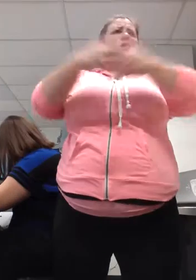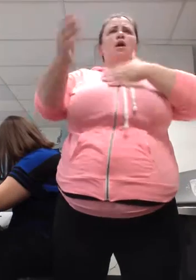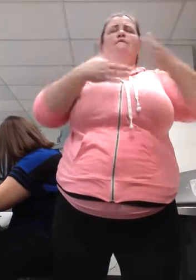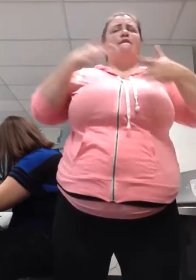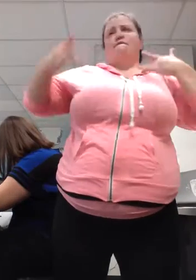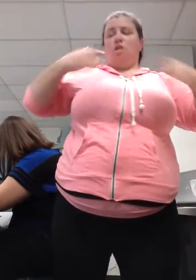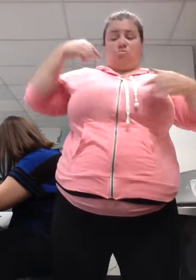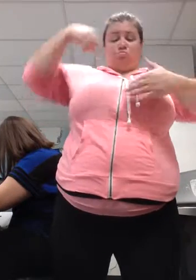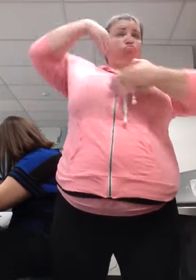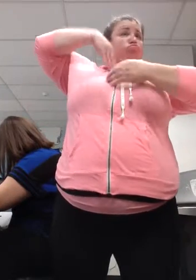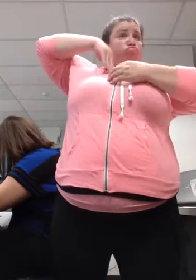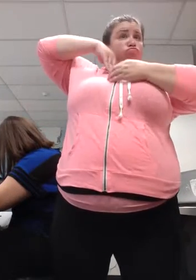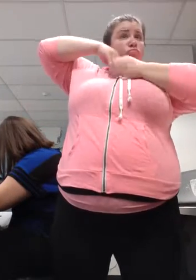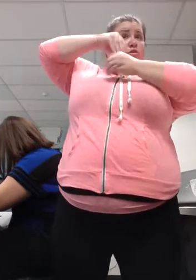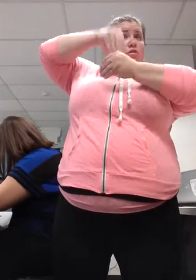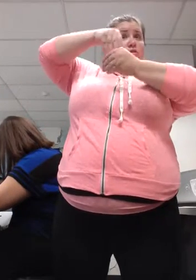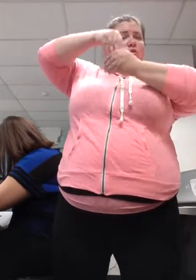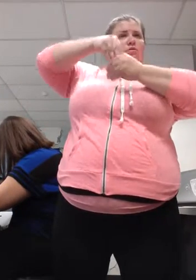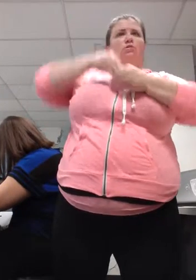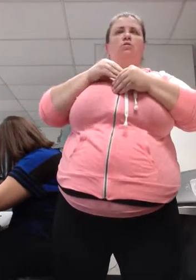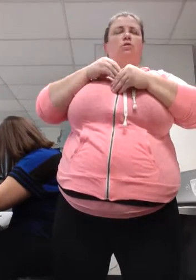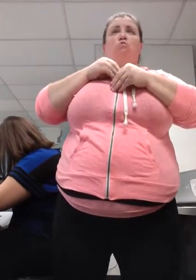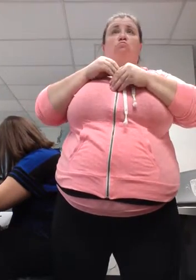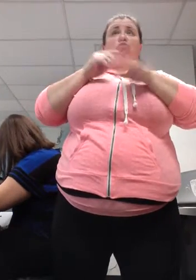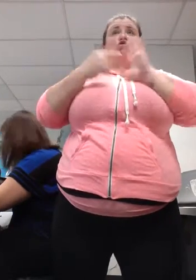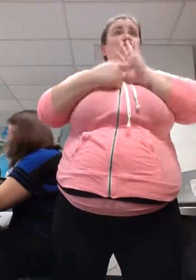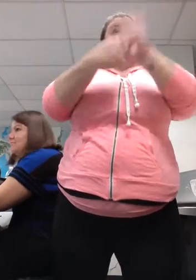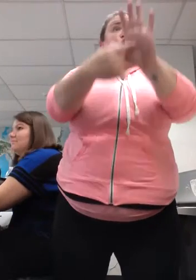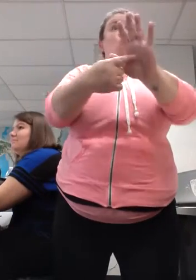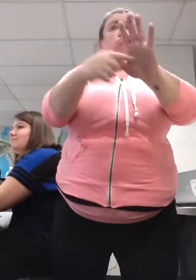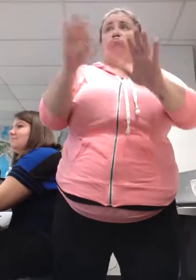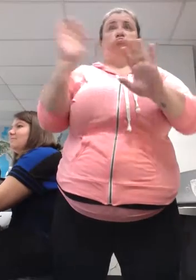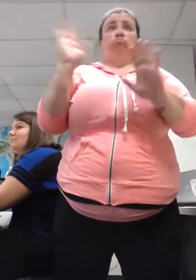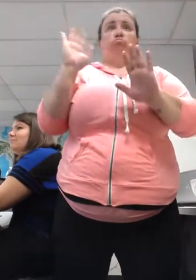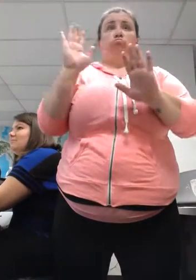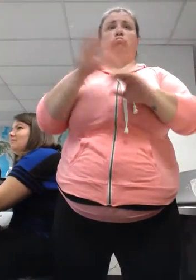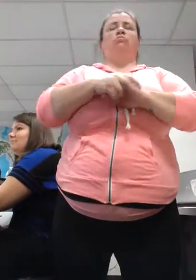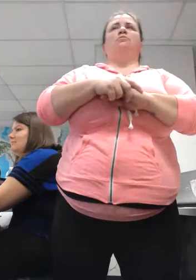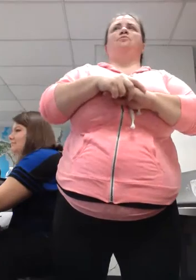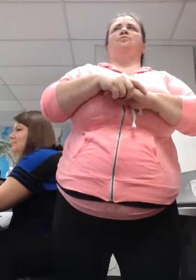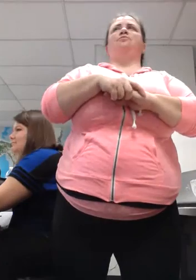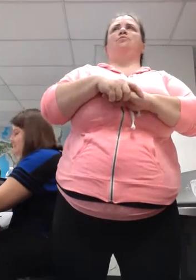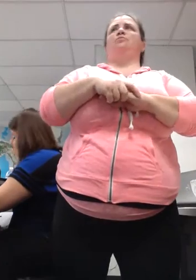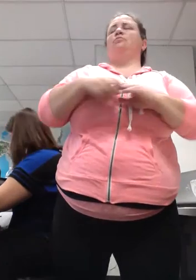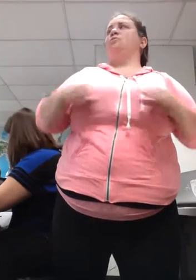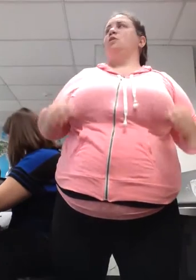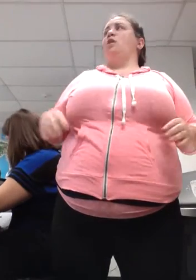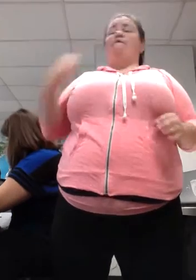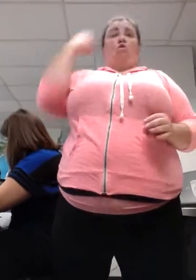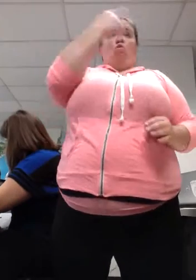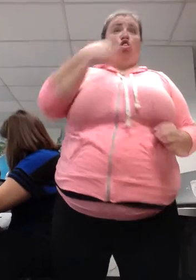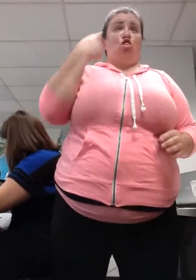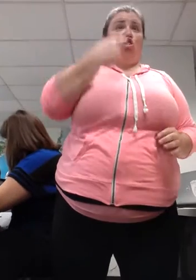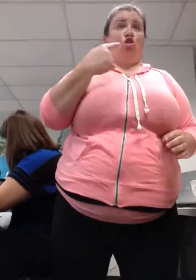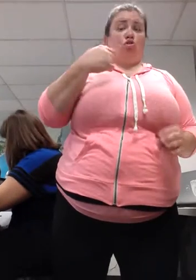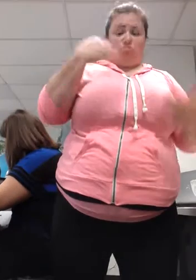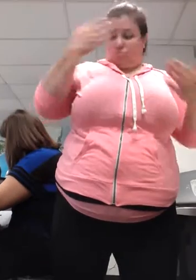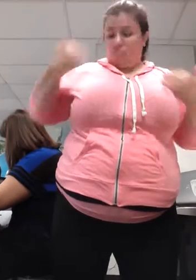inside. I don't want to see it. Nobody wants to see it. If you look like you're unsure of yourself,